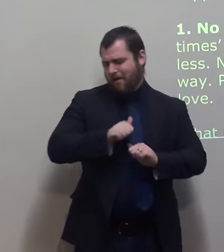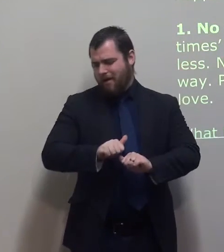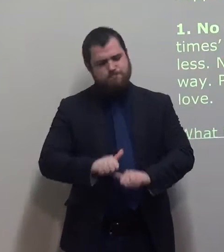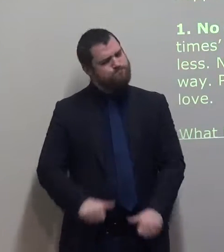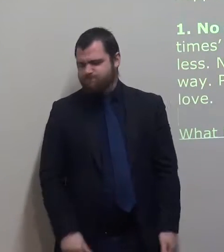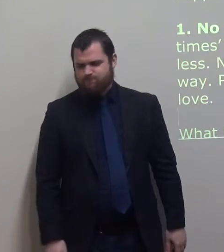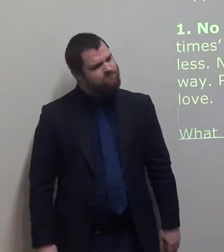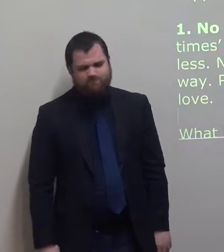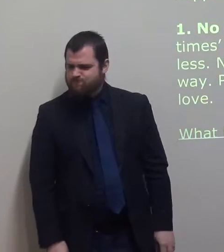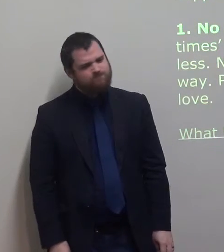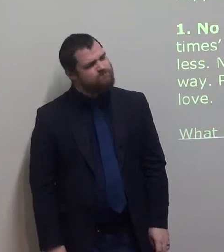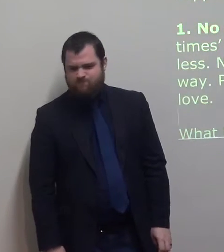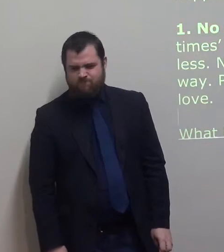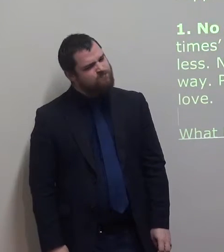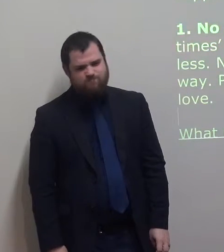People will have only faith will.